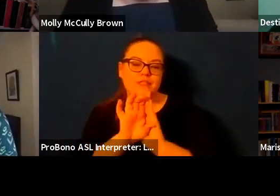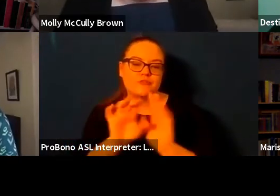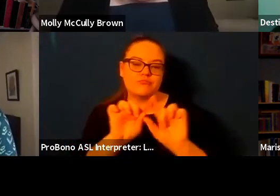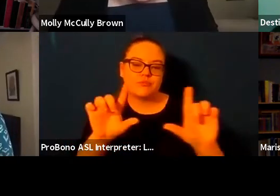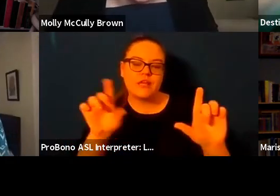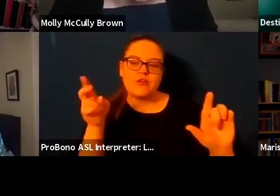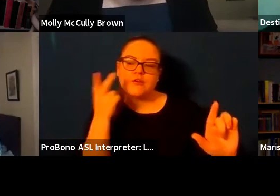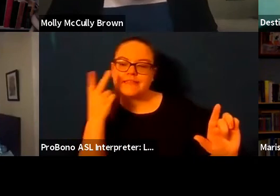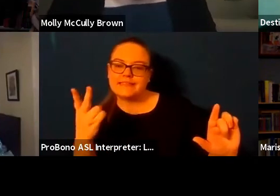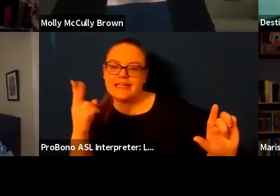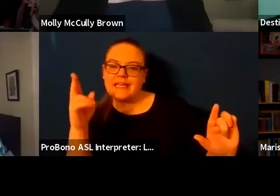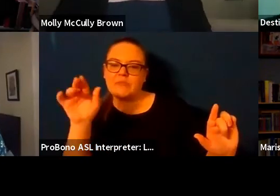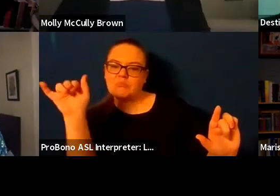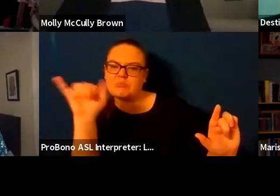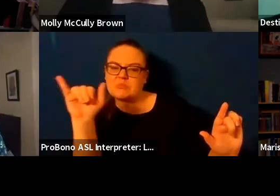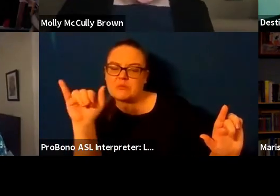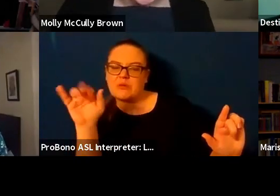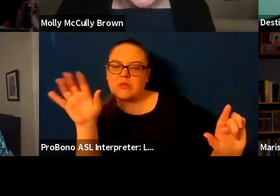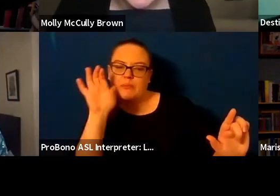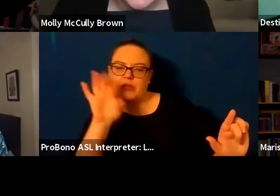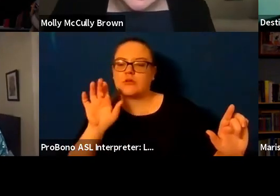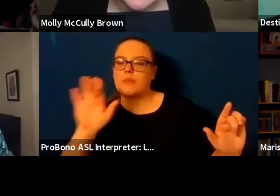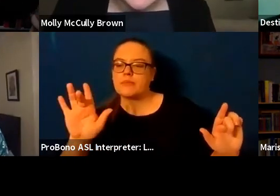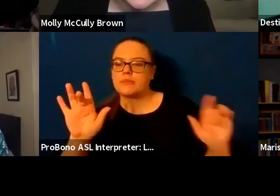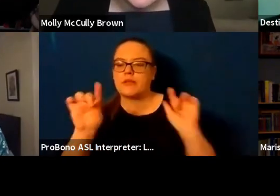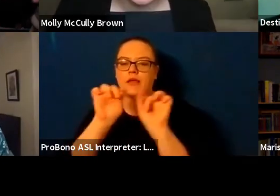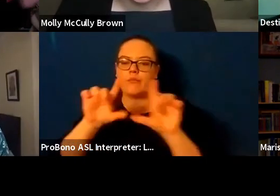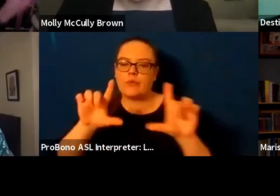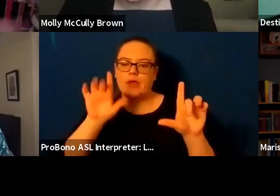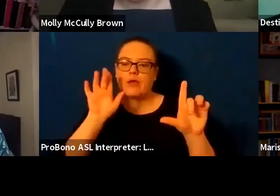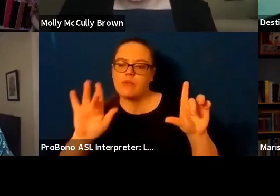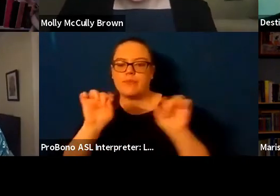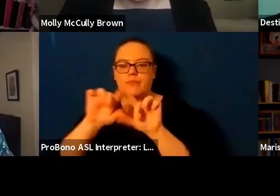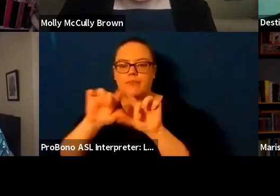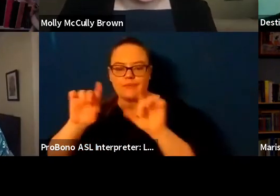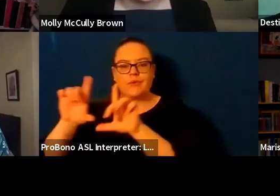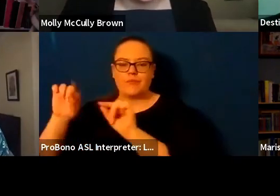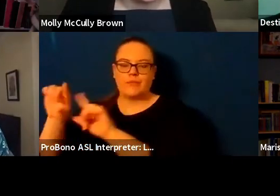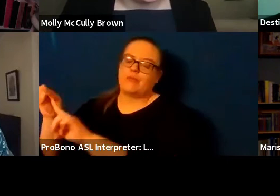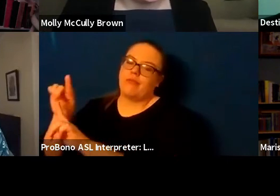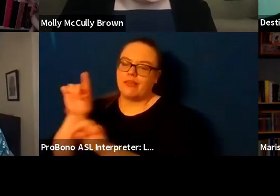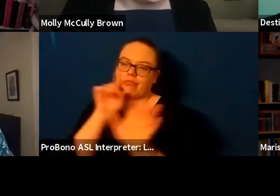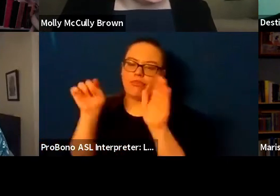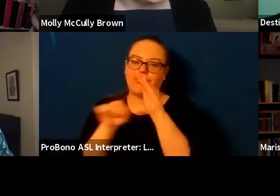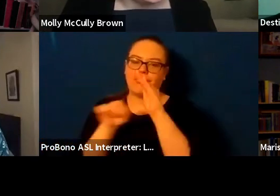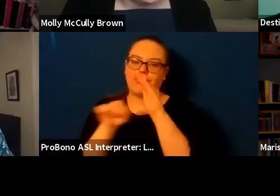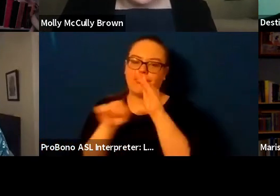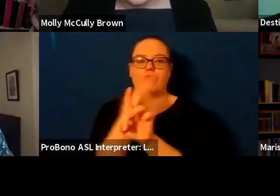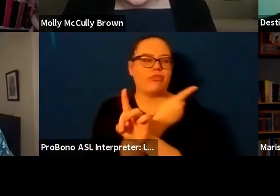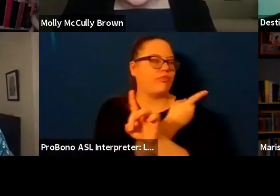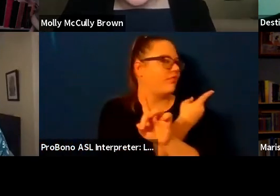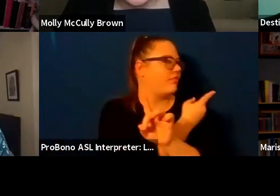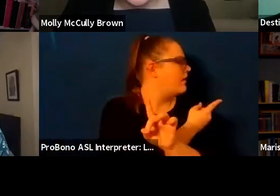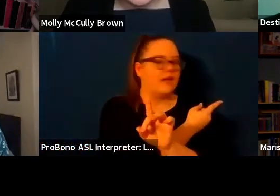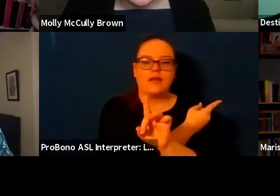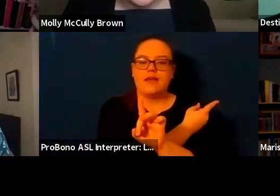the the images you were seeing are so far removed from the images you were originally seeing that we somehow got to these door knockers in the shape